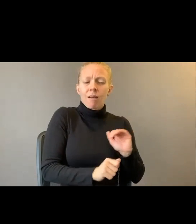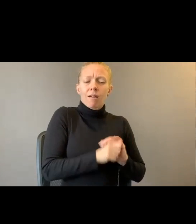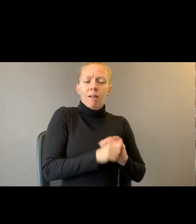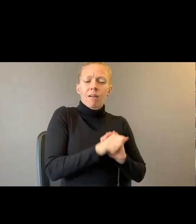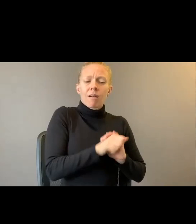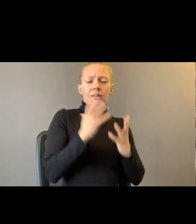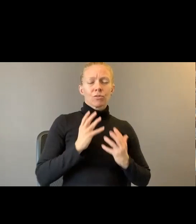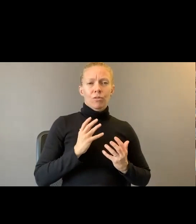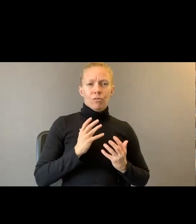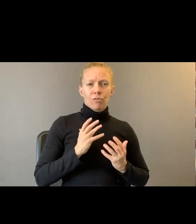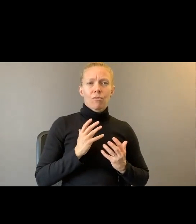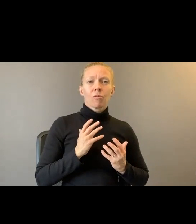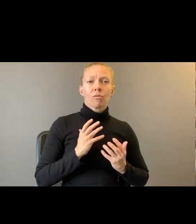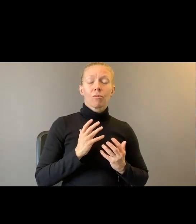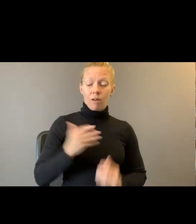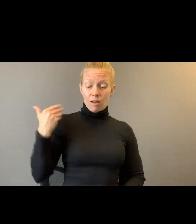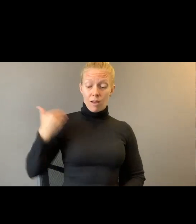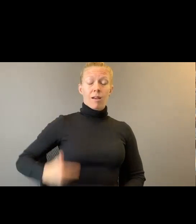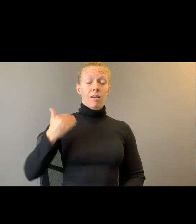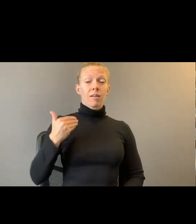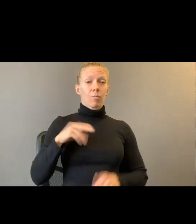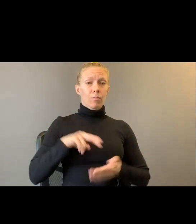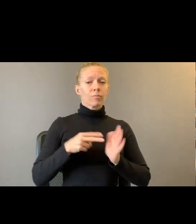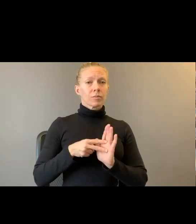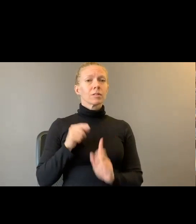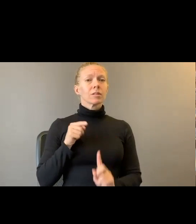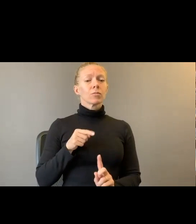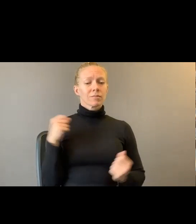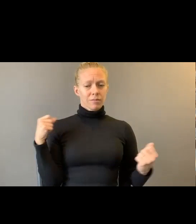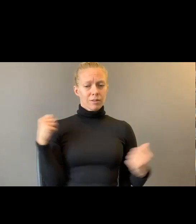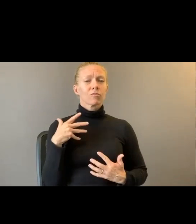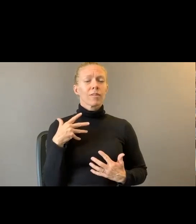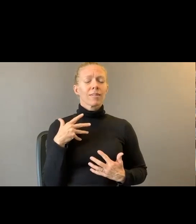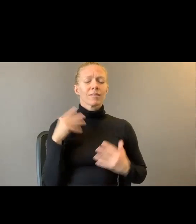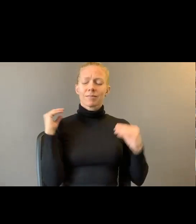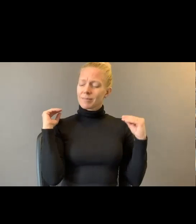I am deliberate. And afraid. Of nothing.